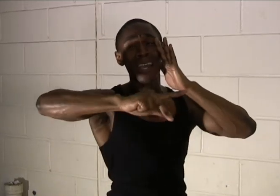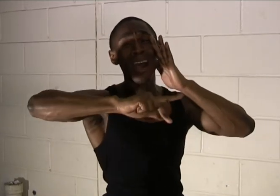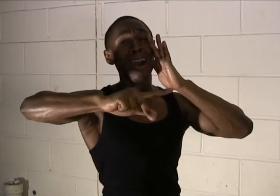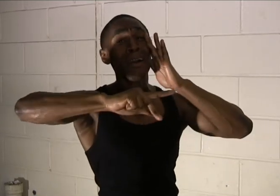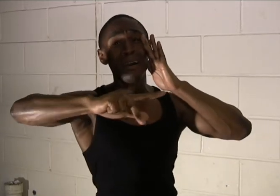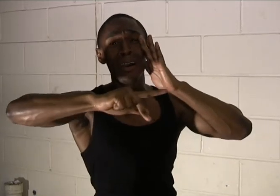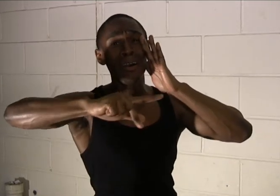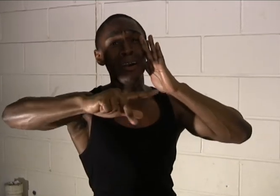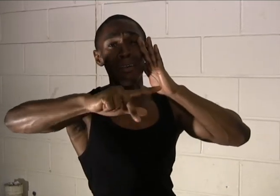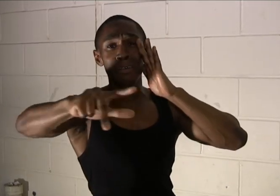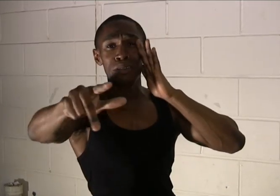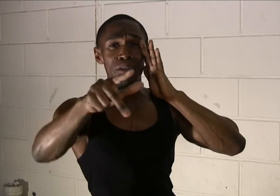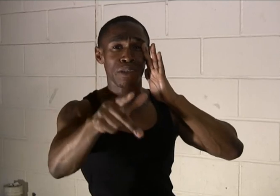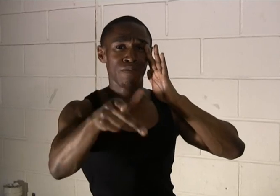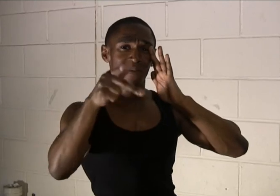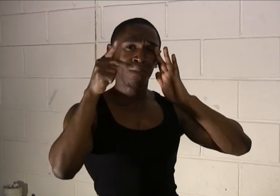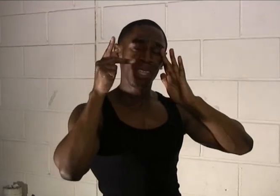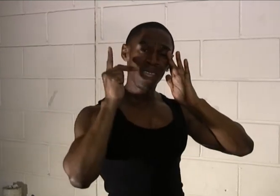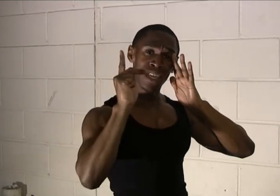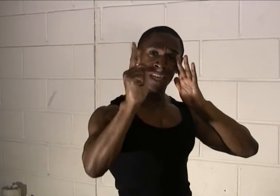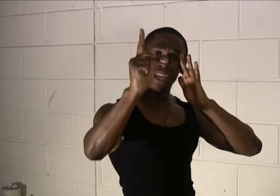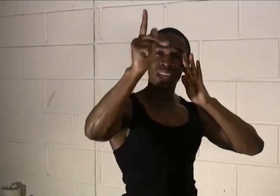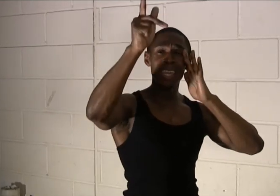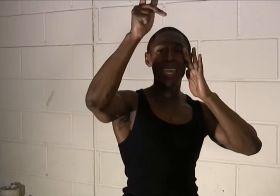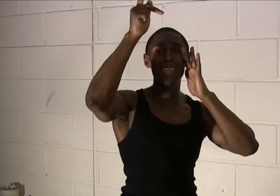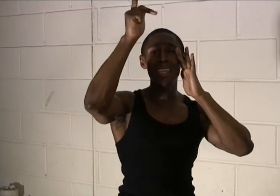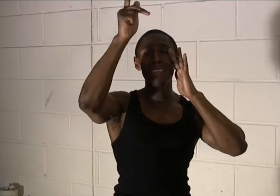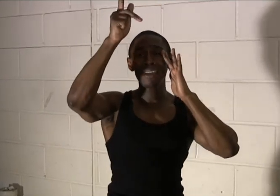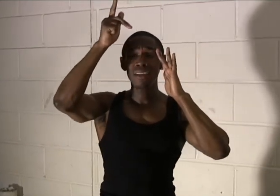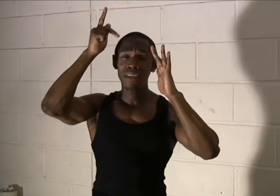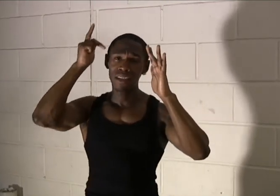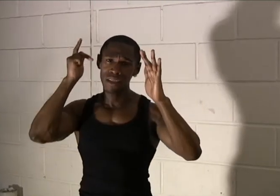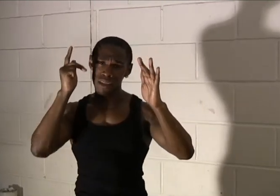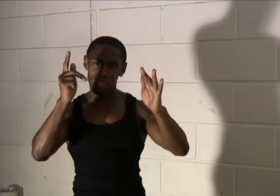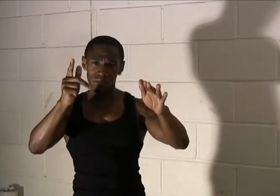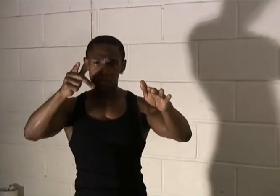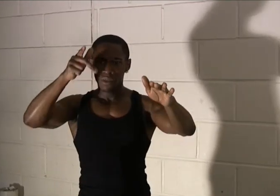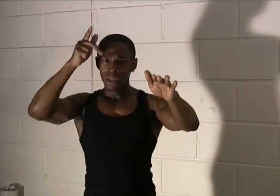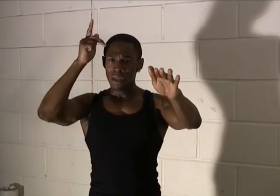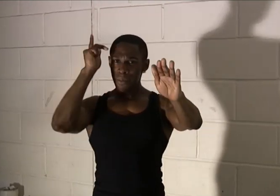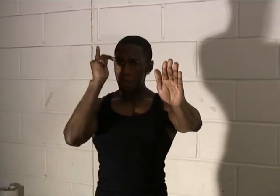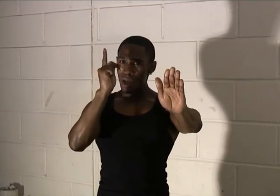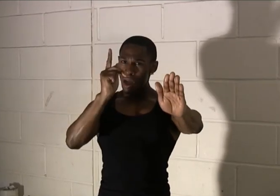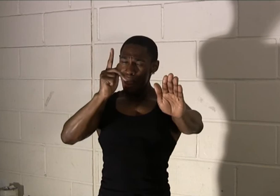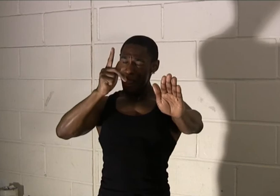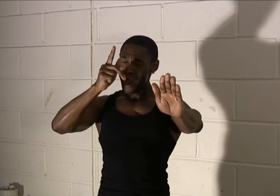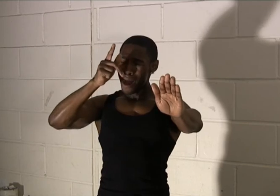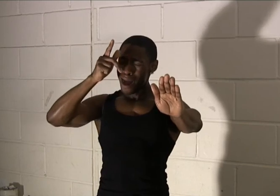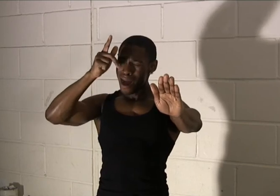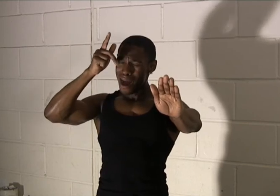is born